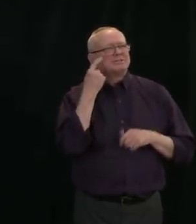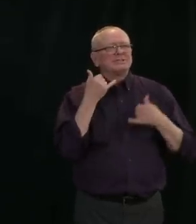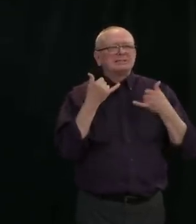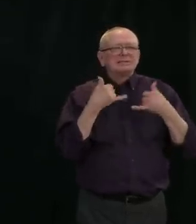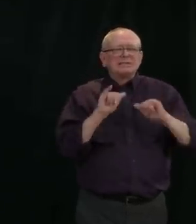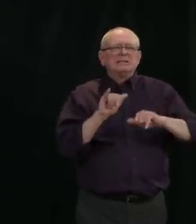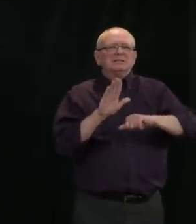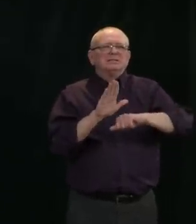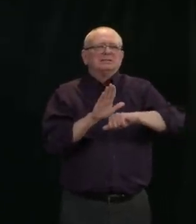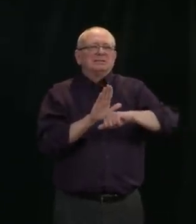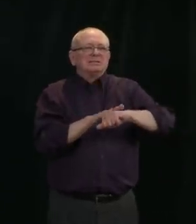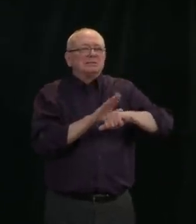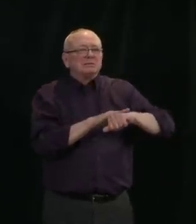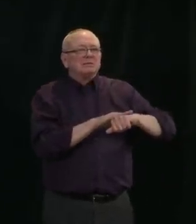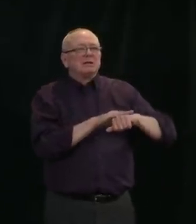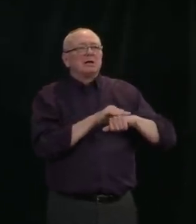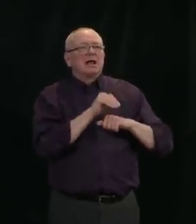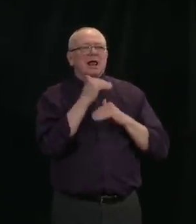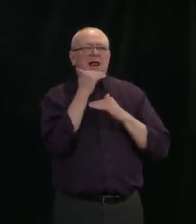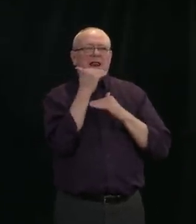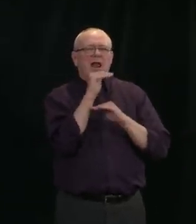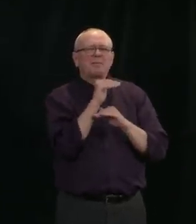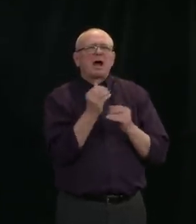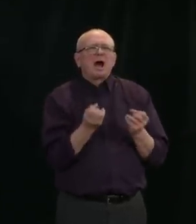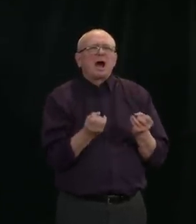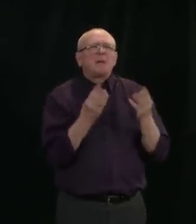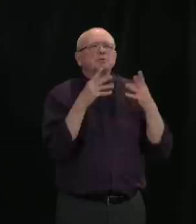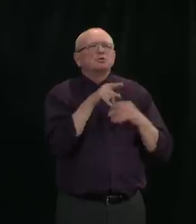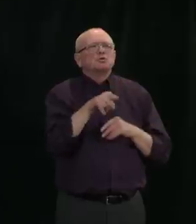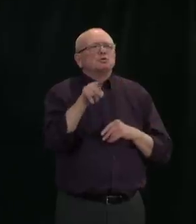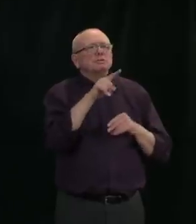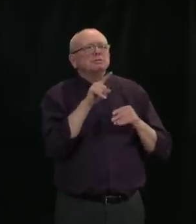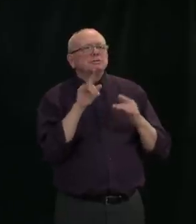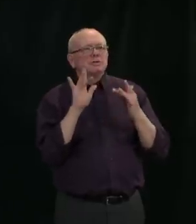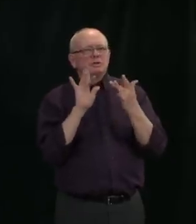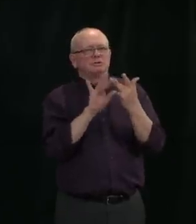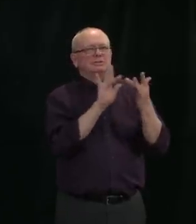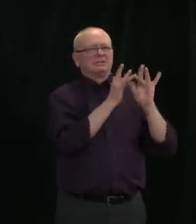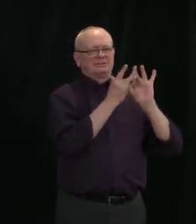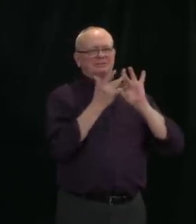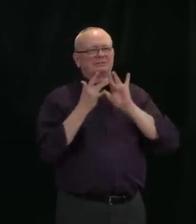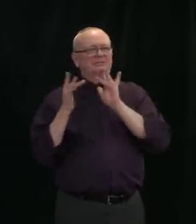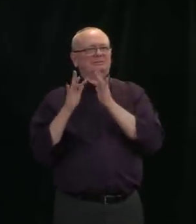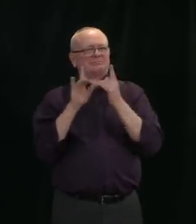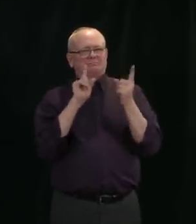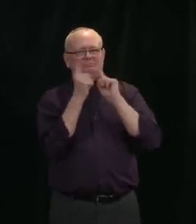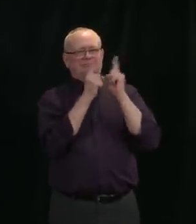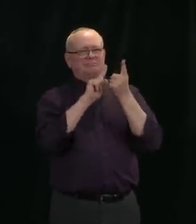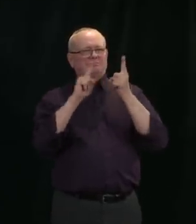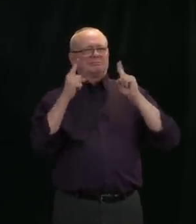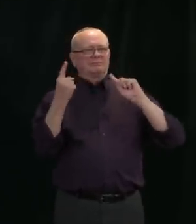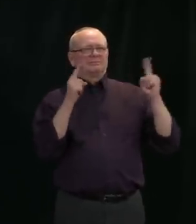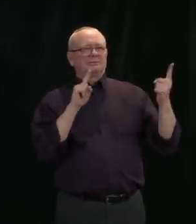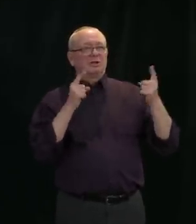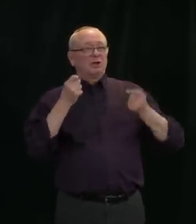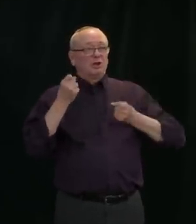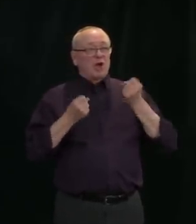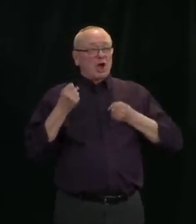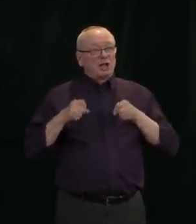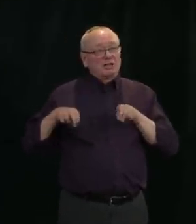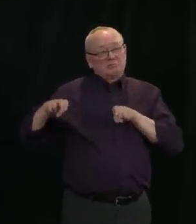so within a vehicle, it's difficult to maintain that two-metre separation. And so my recommendation would be, again, that people consider